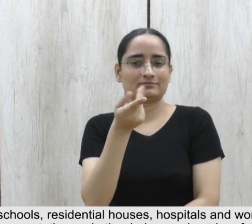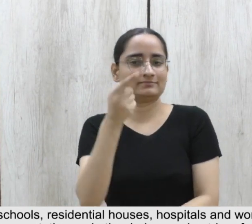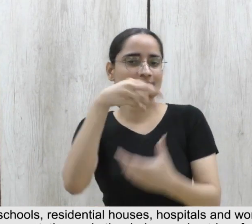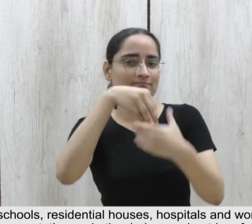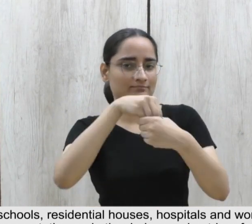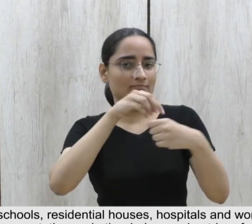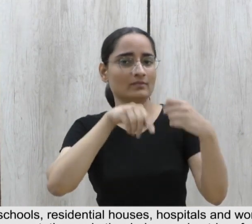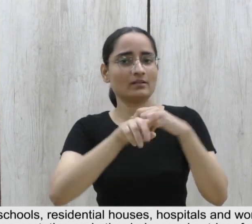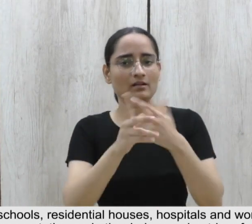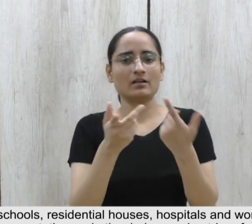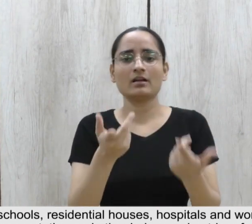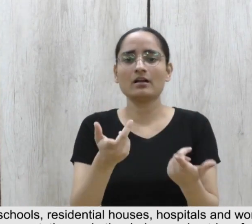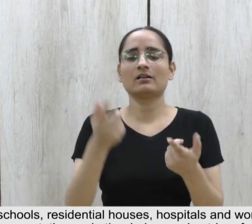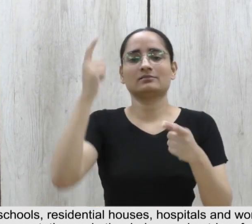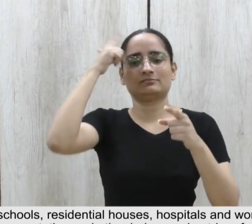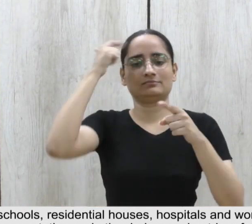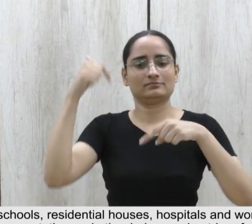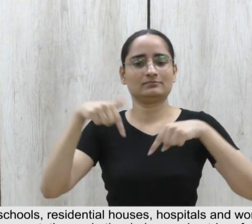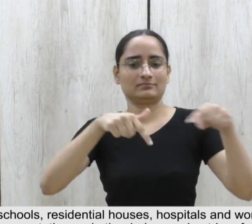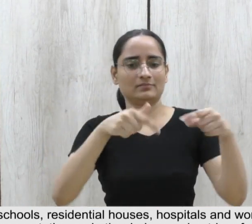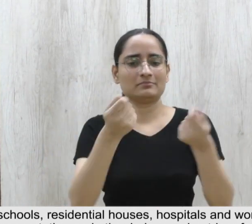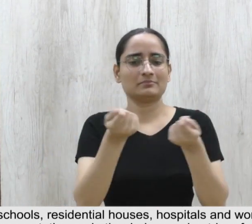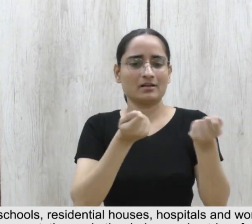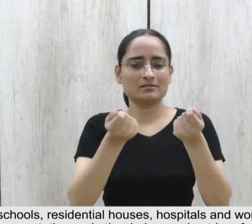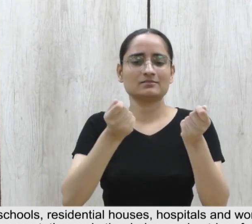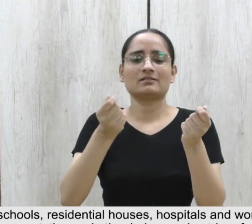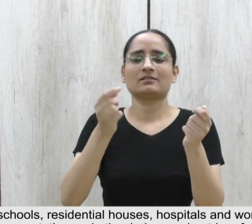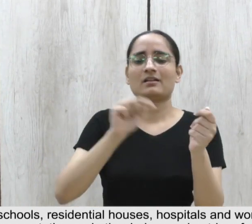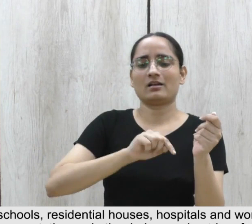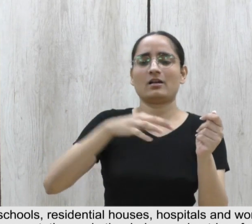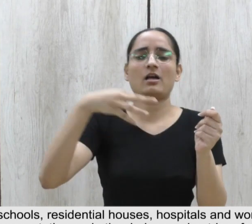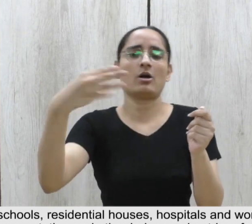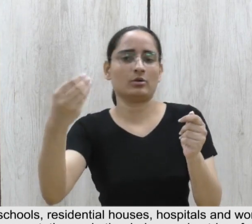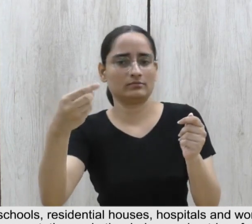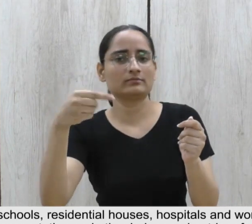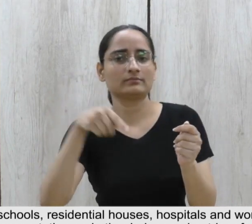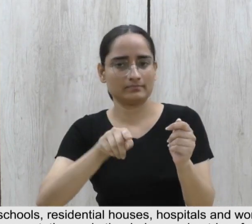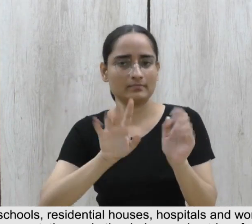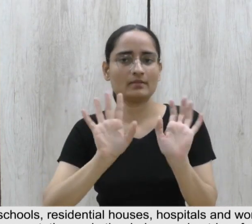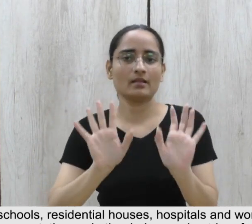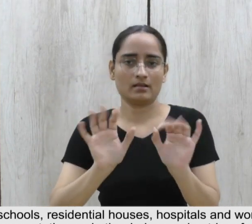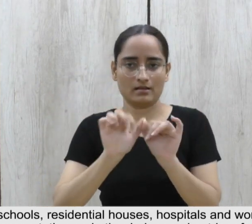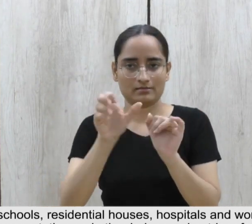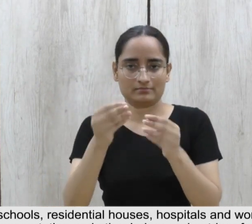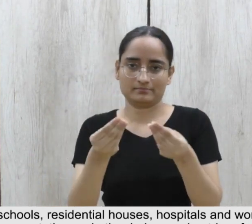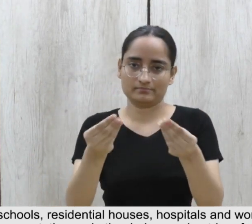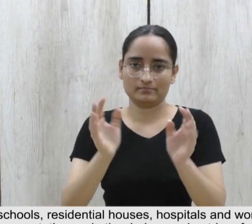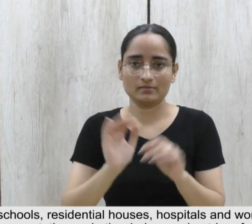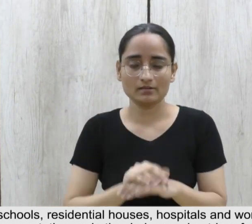hospitals, and workplaces, roads, means of transportation, and other indoor and outdoor facilities.